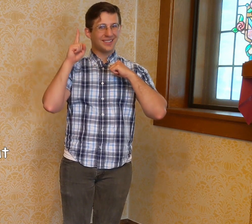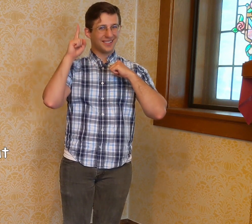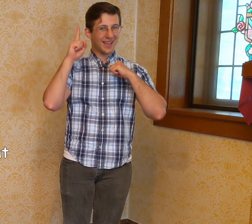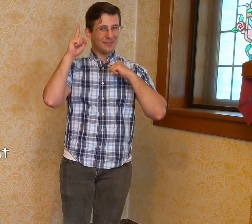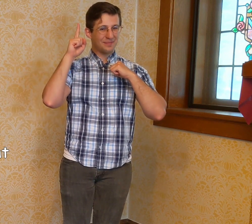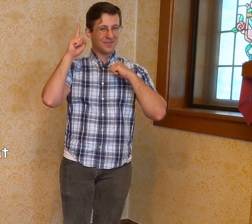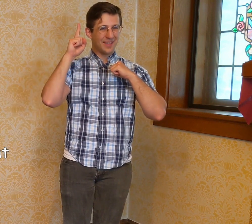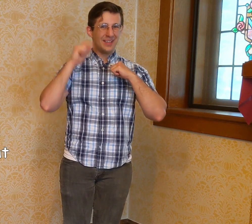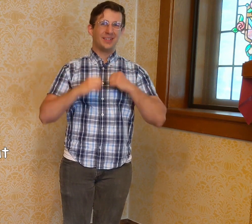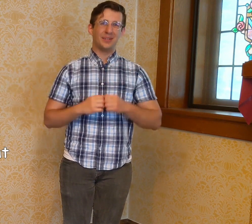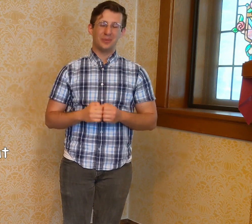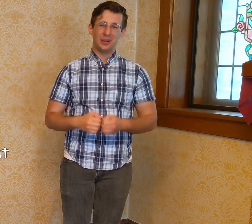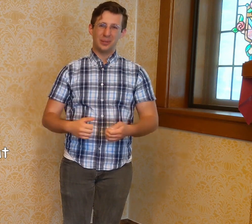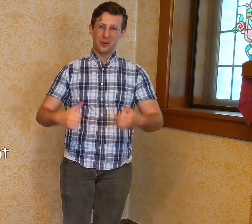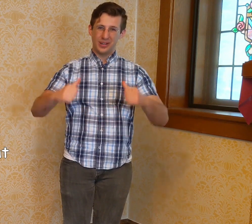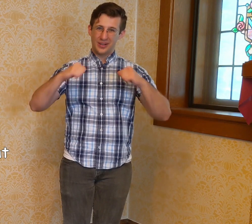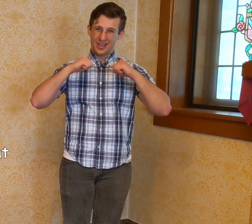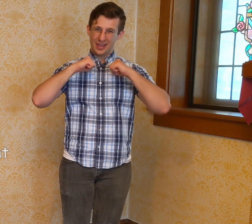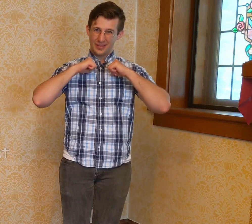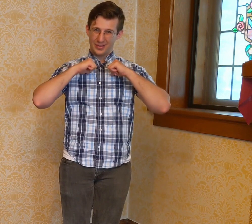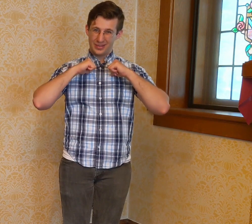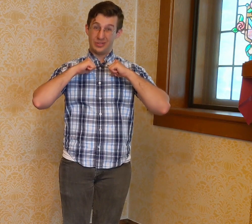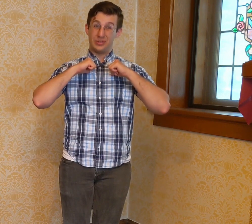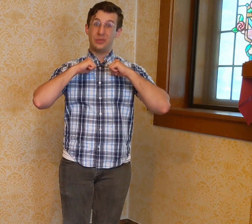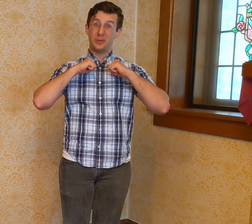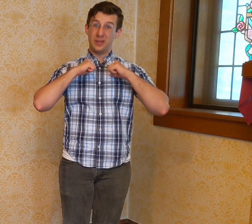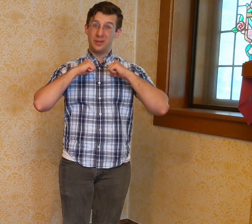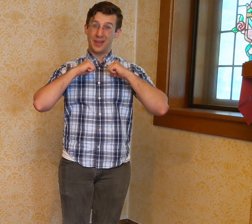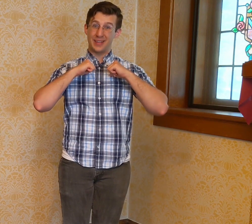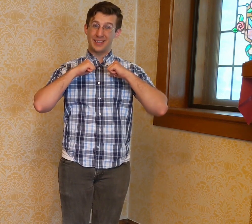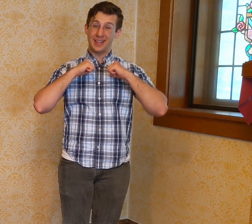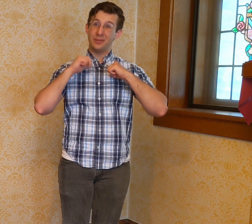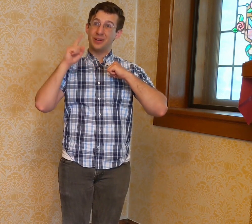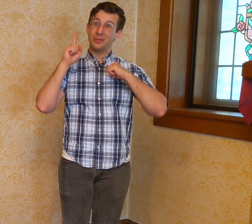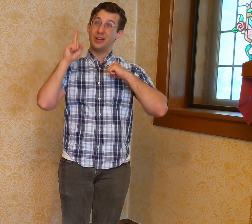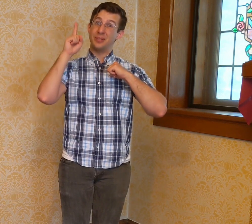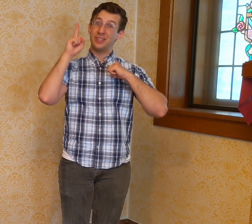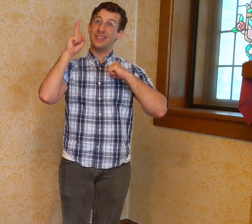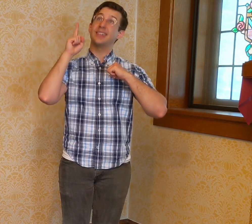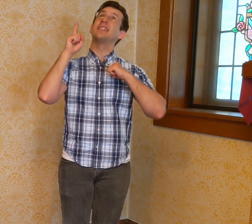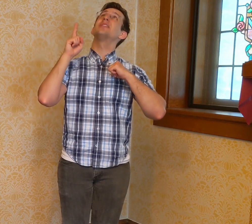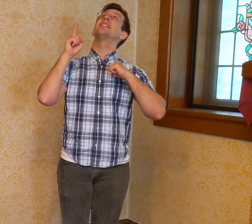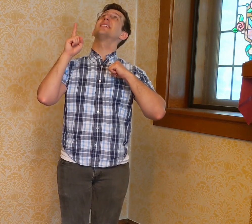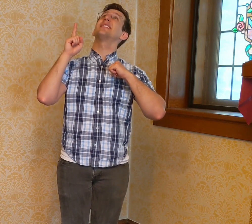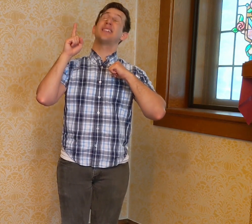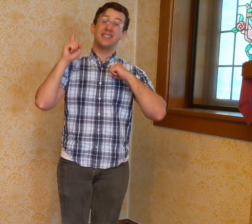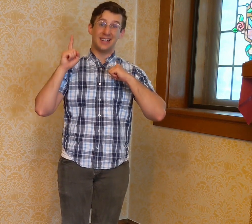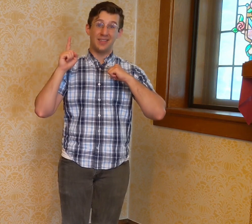name. So we're going to point at ourselves ourselves to do what we were meant. And then we're going to point up to Jesus because Jesus is ascended in heaven